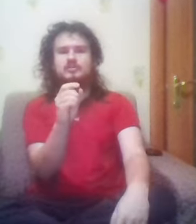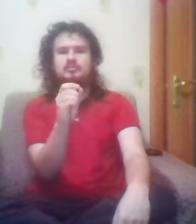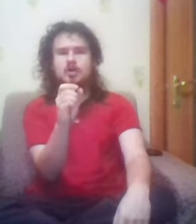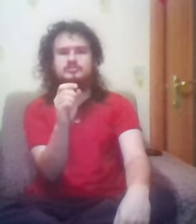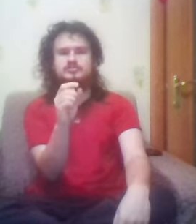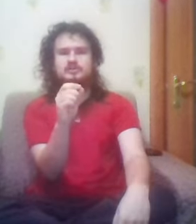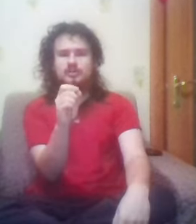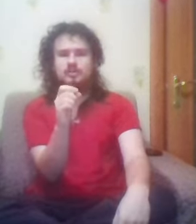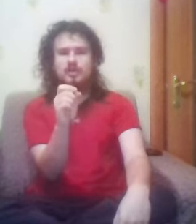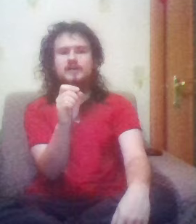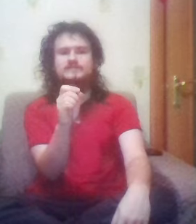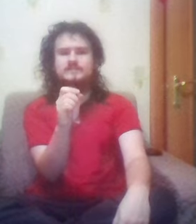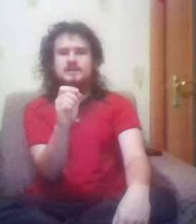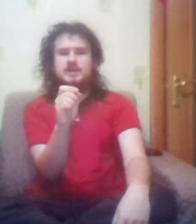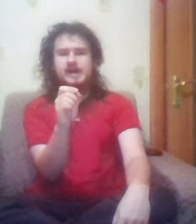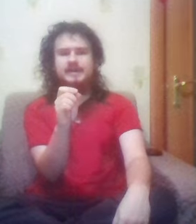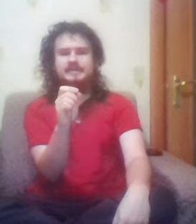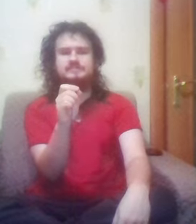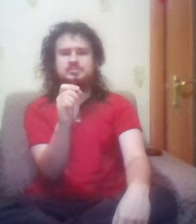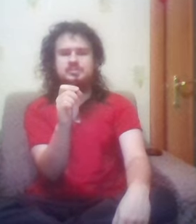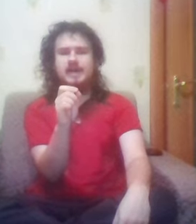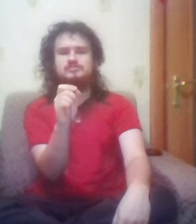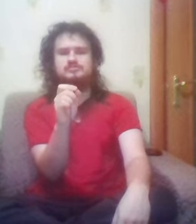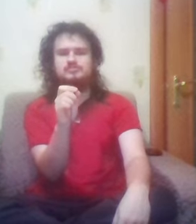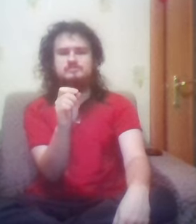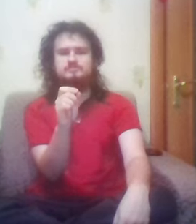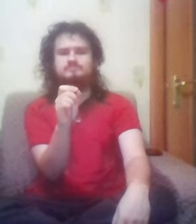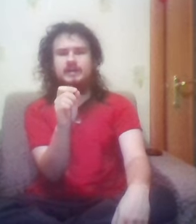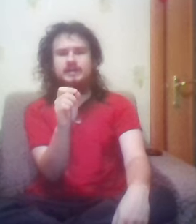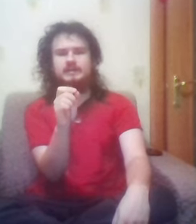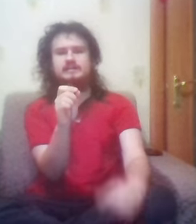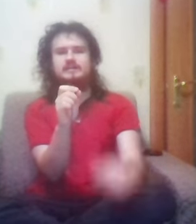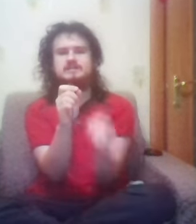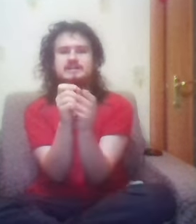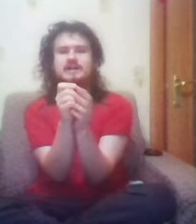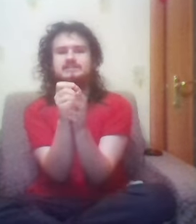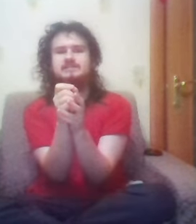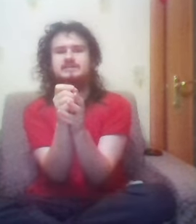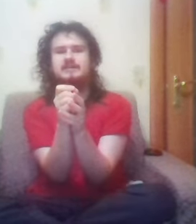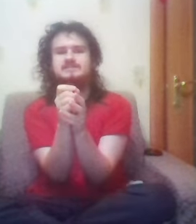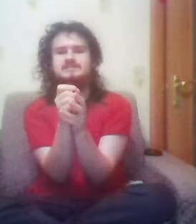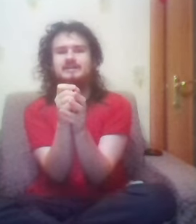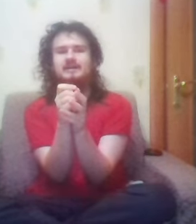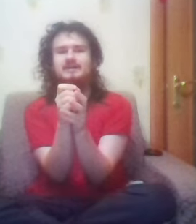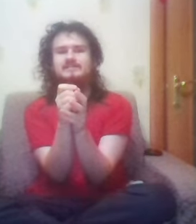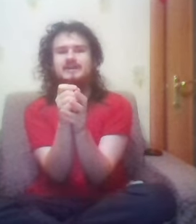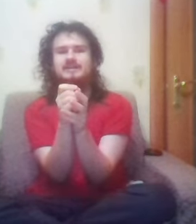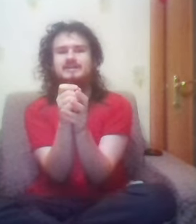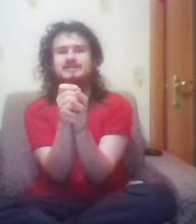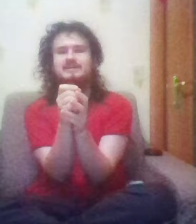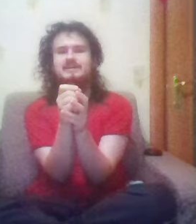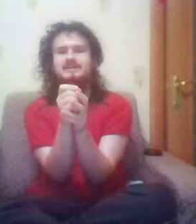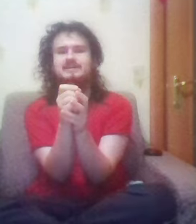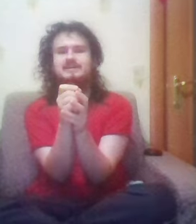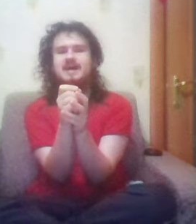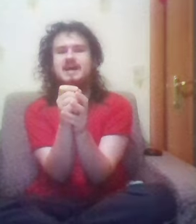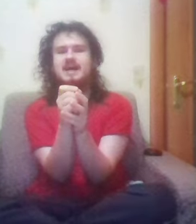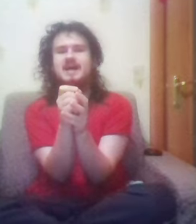This love, hate, sex, pain, it's underestimated last